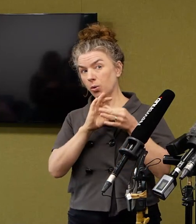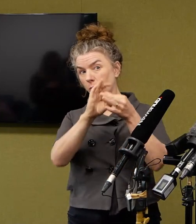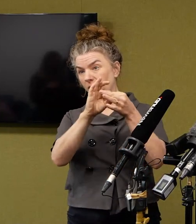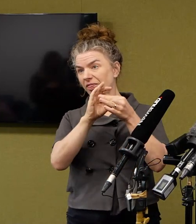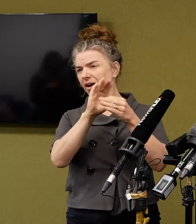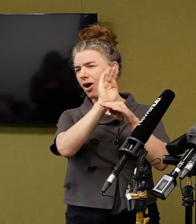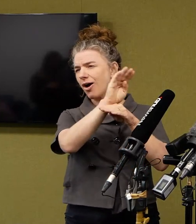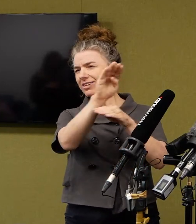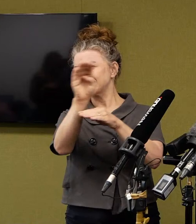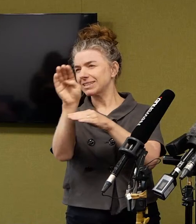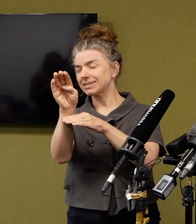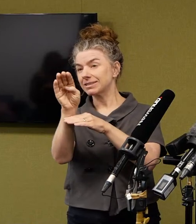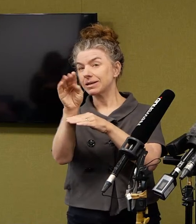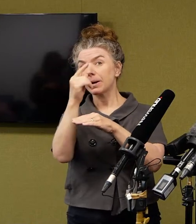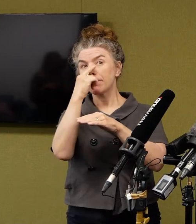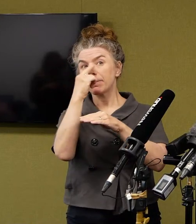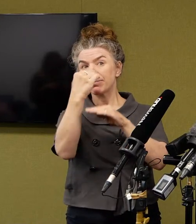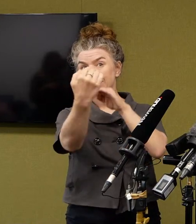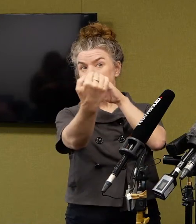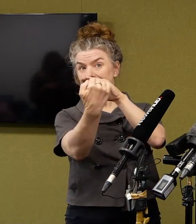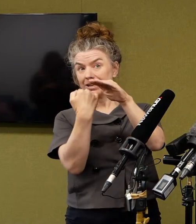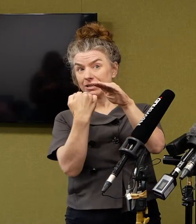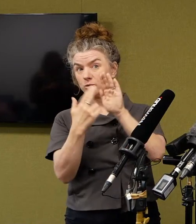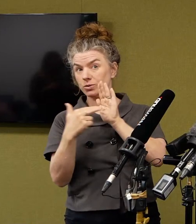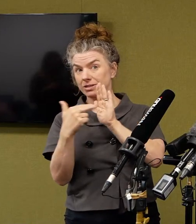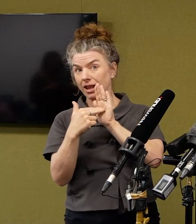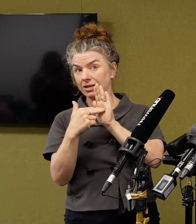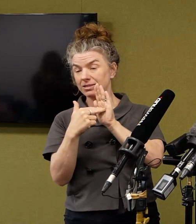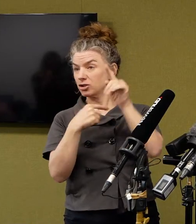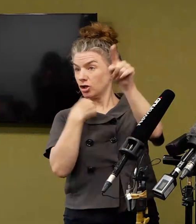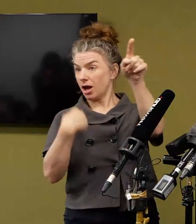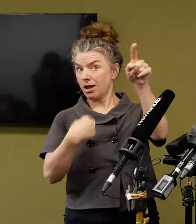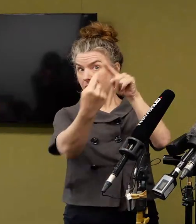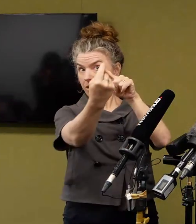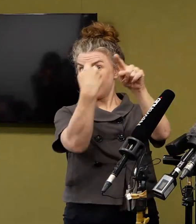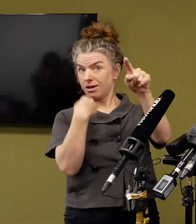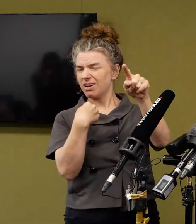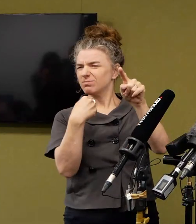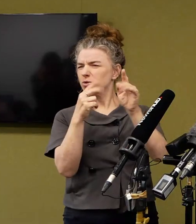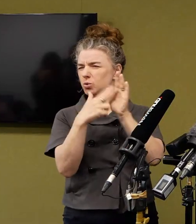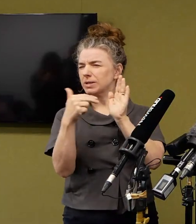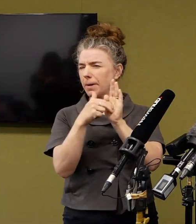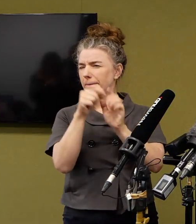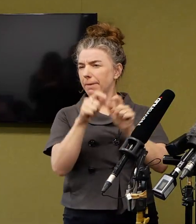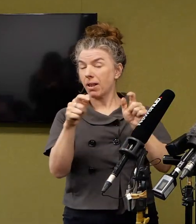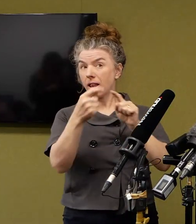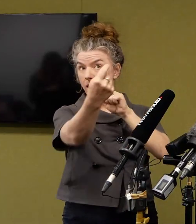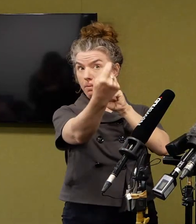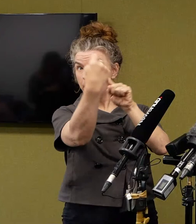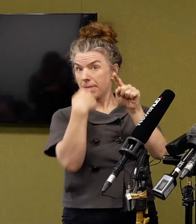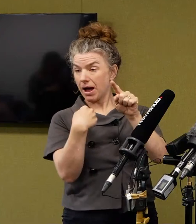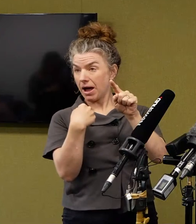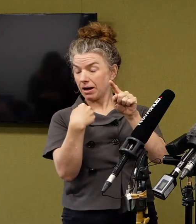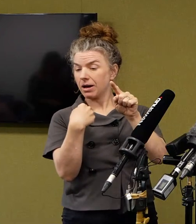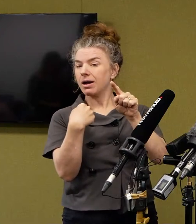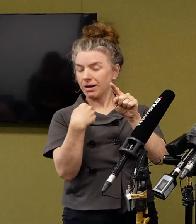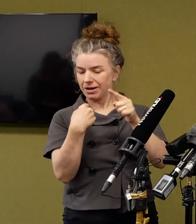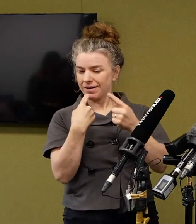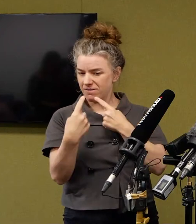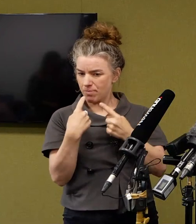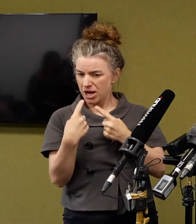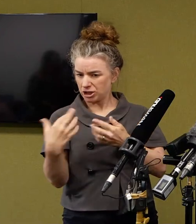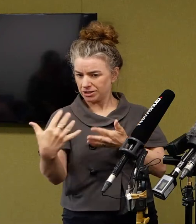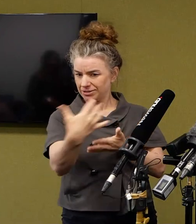collect when people come into New Zealand from China, that is Kiwis who are returning to New Zealand. We are working to get that